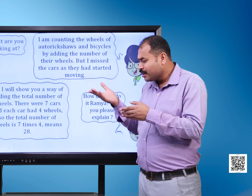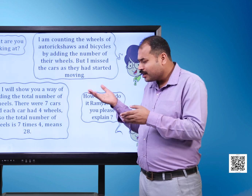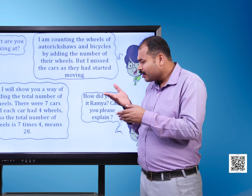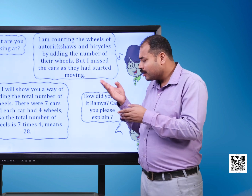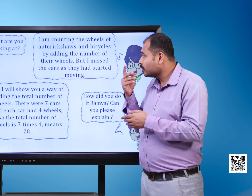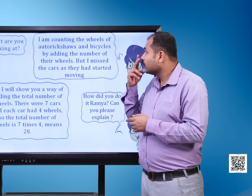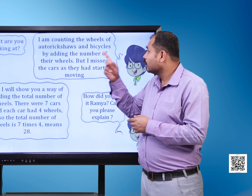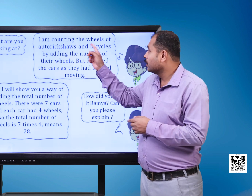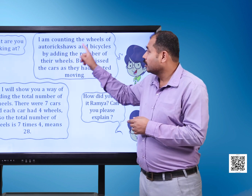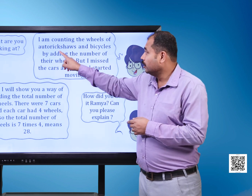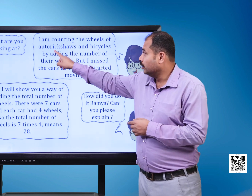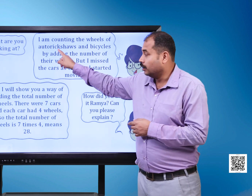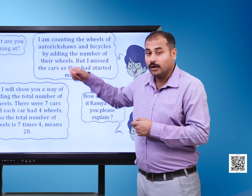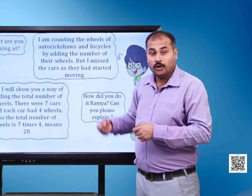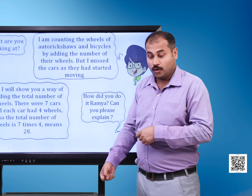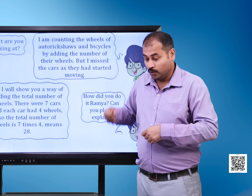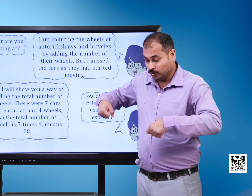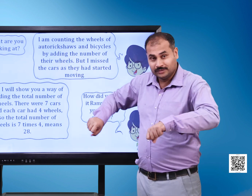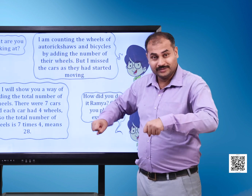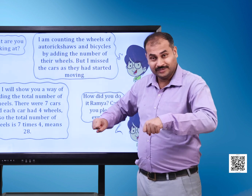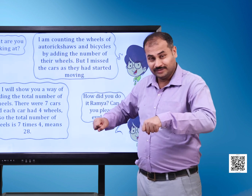But I missed the cars as they had started moving.